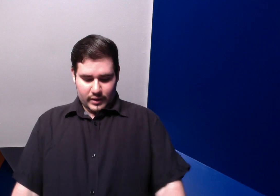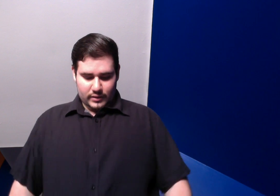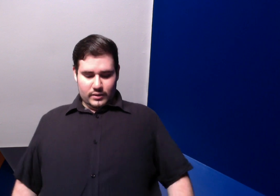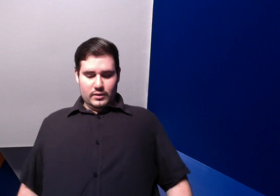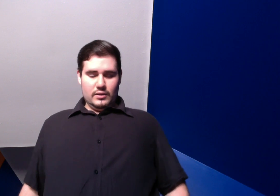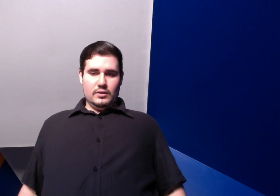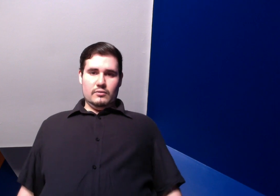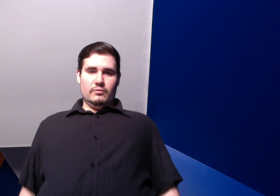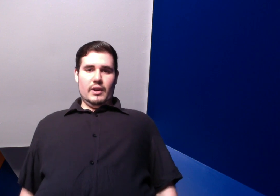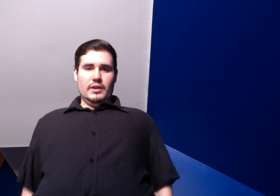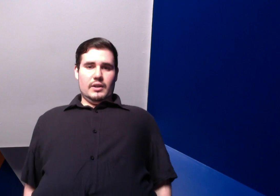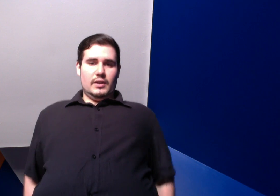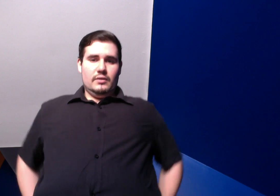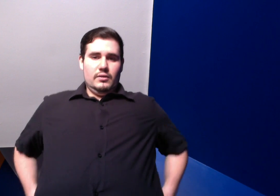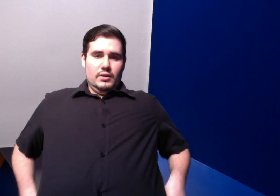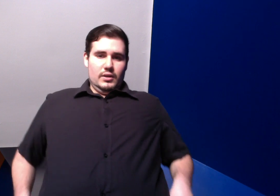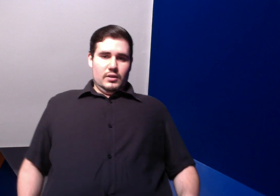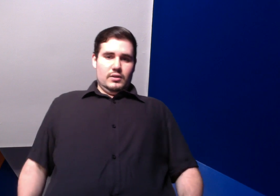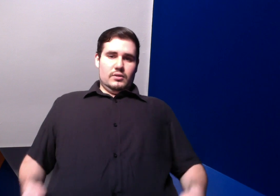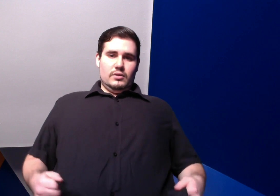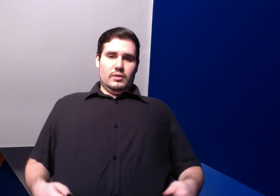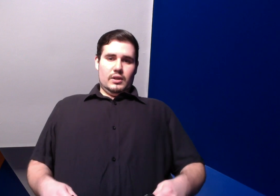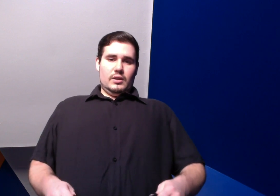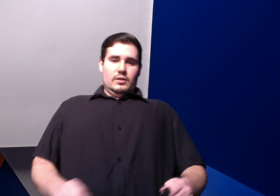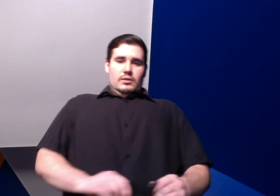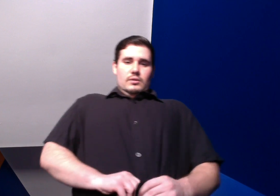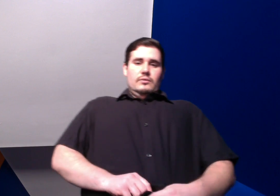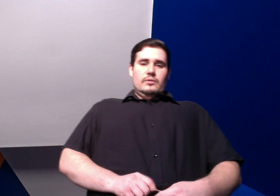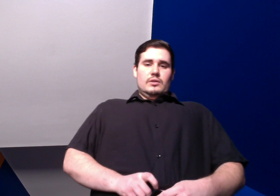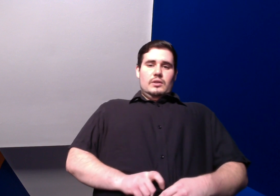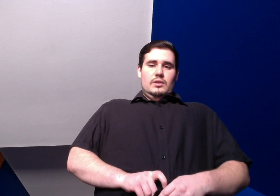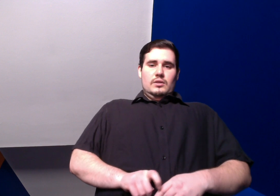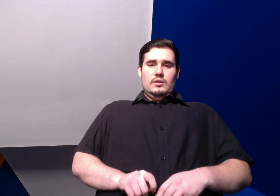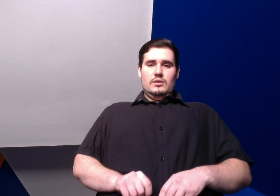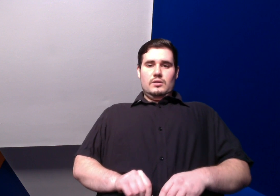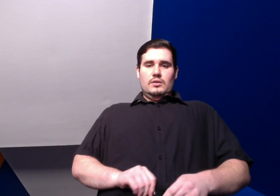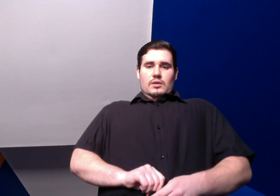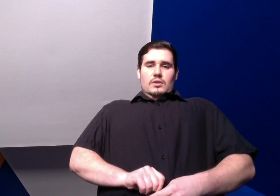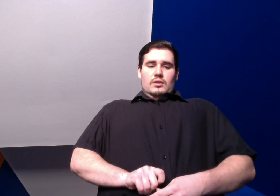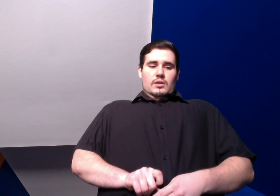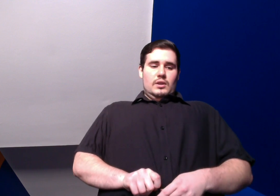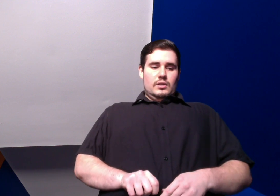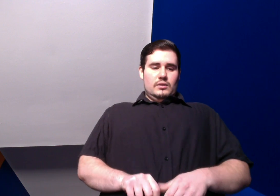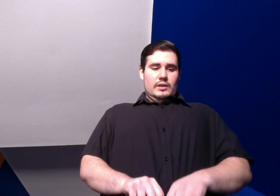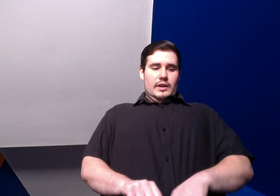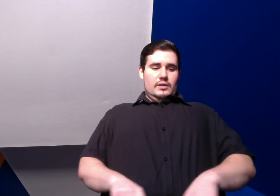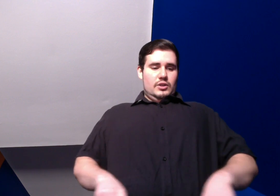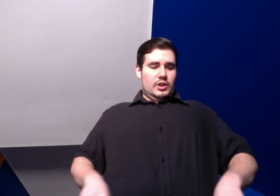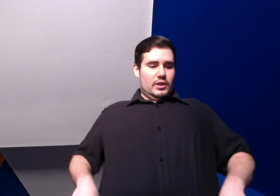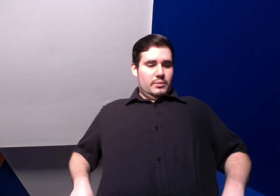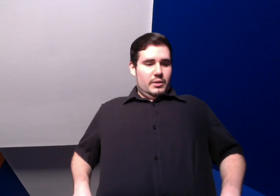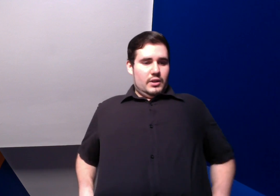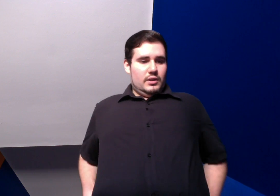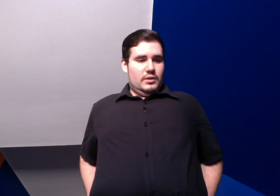right now so that hopefully I could land the job and